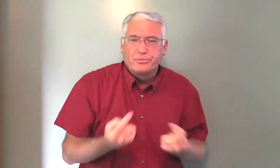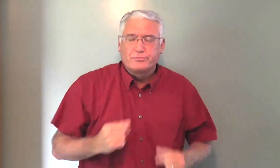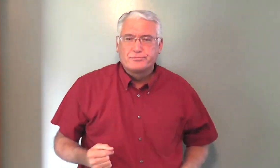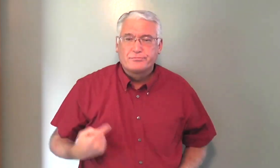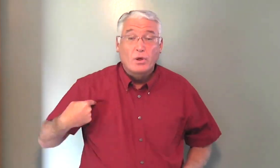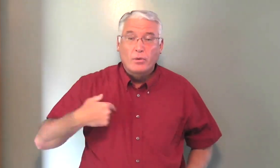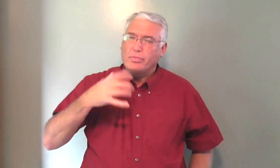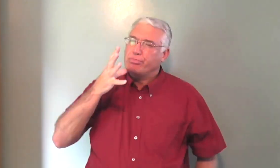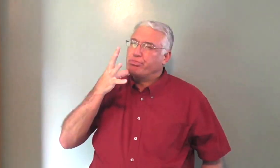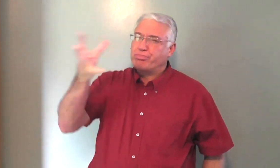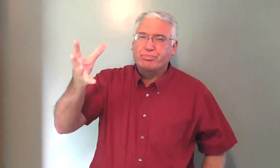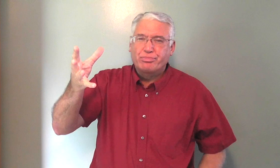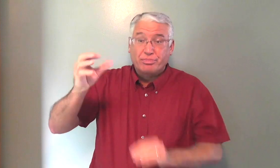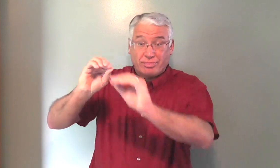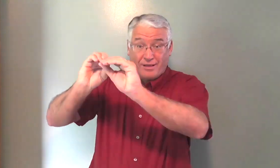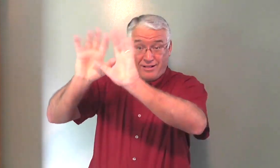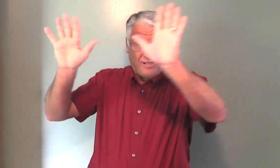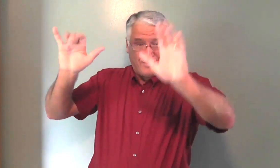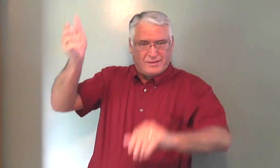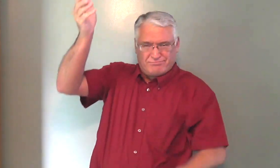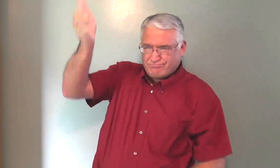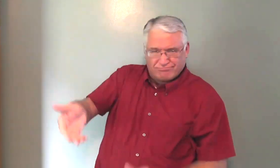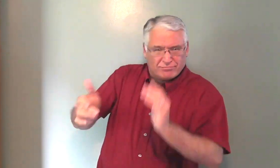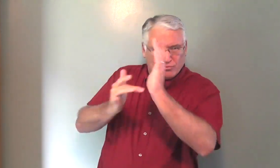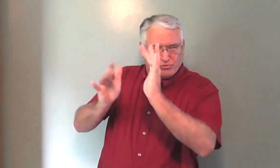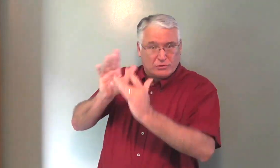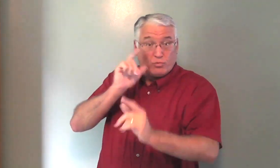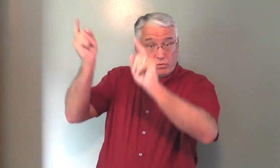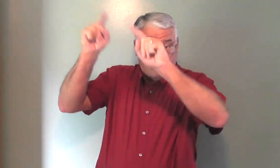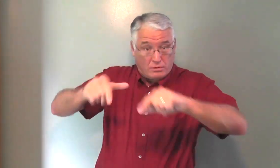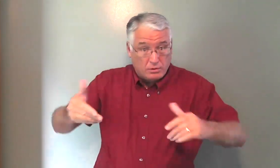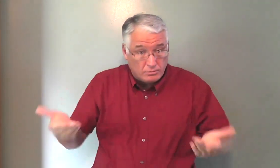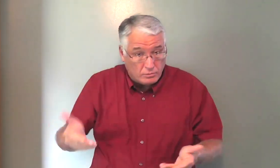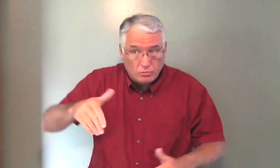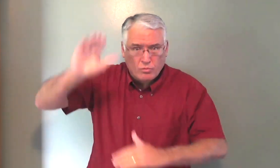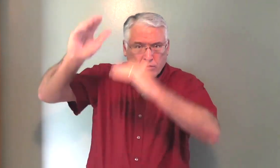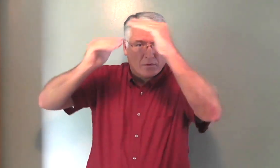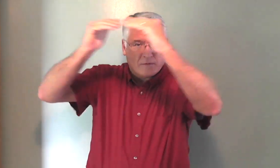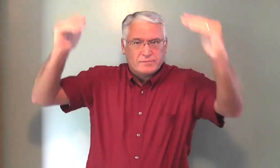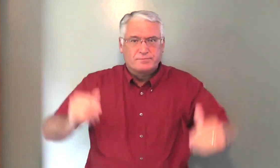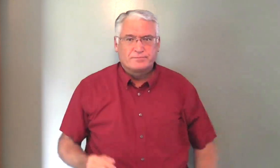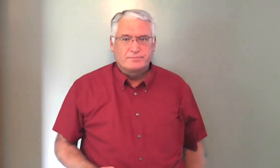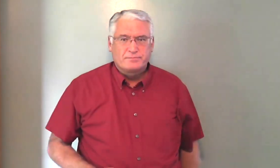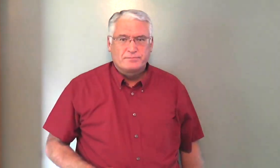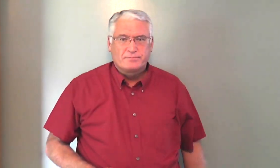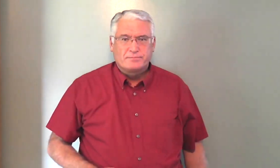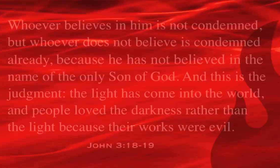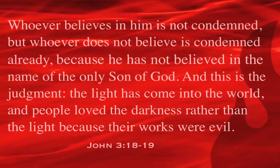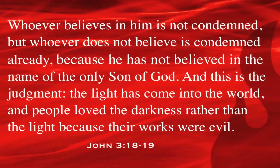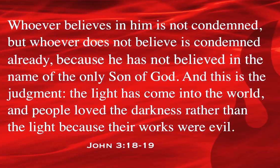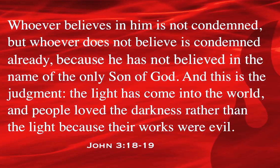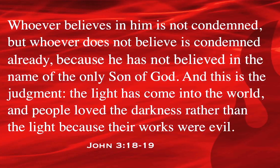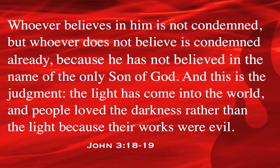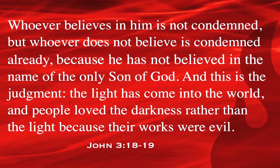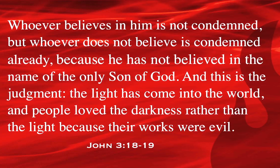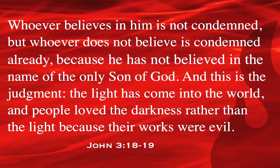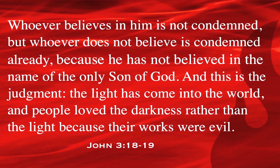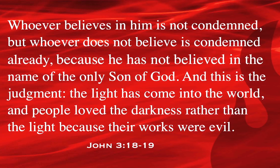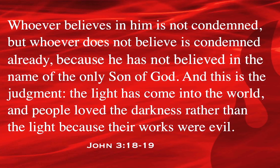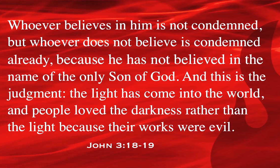our sin. We hate the light. And that is Jesus, who came to earth and then ascended to heaven. Whoever believes in him